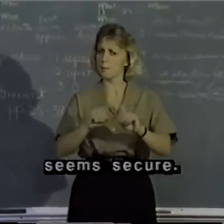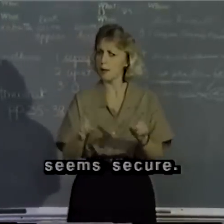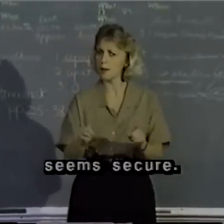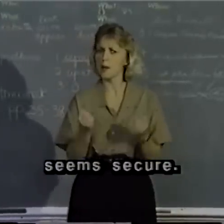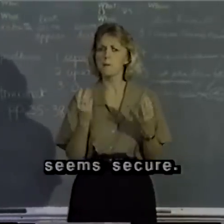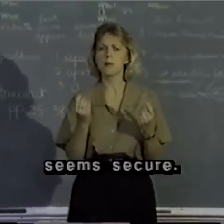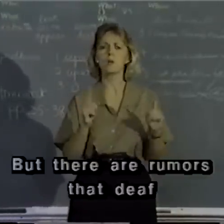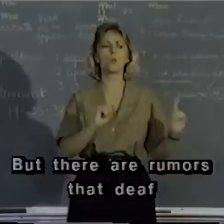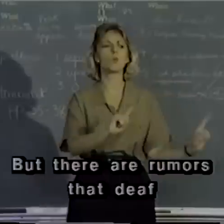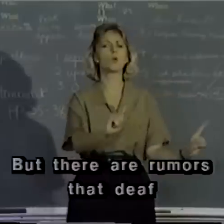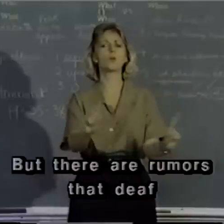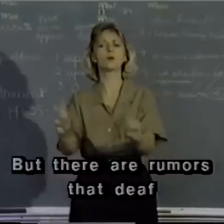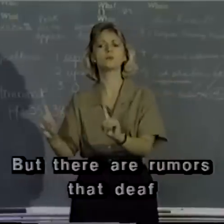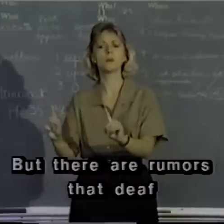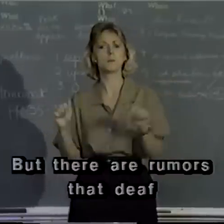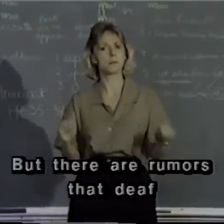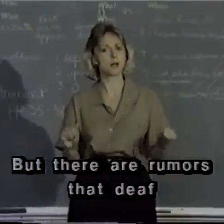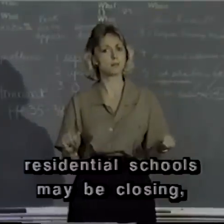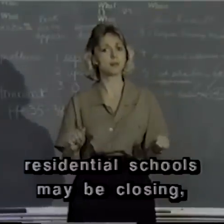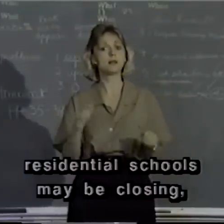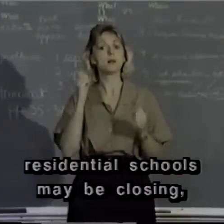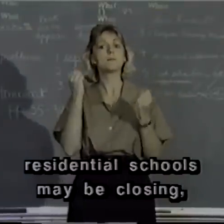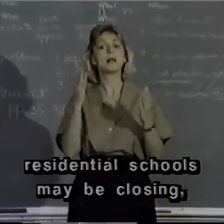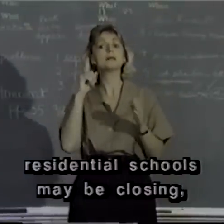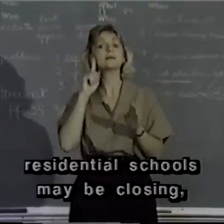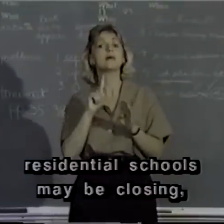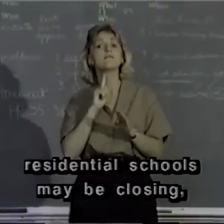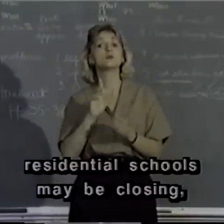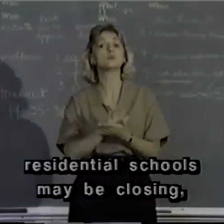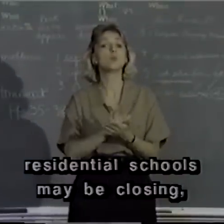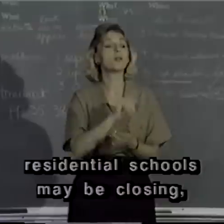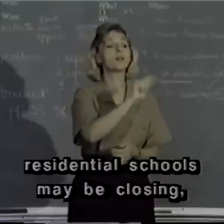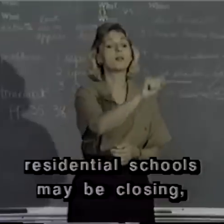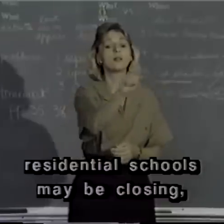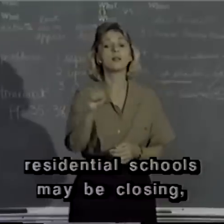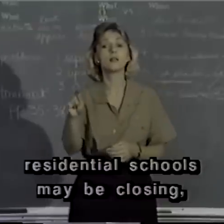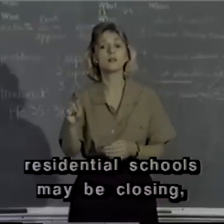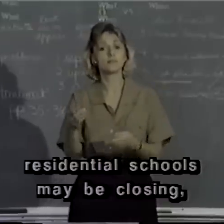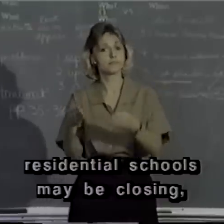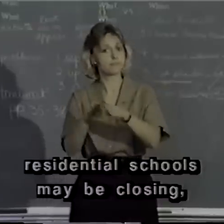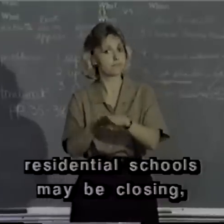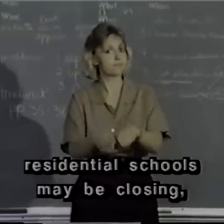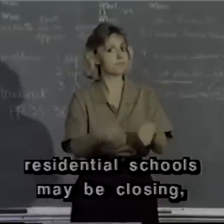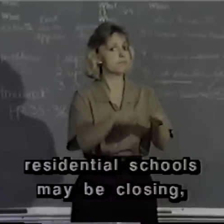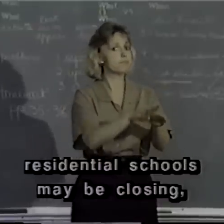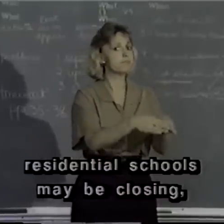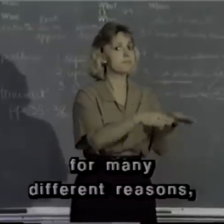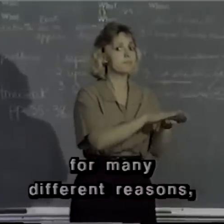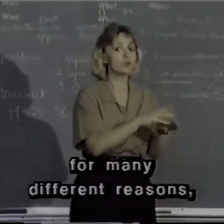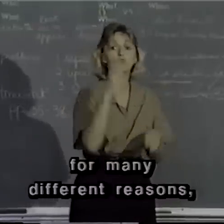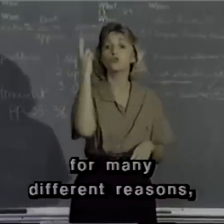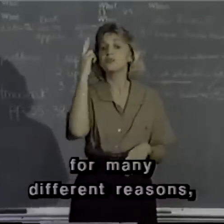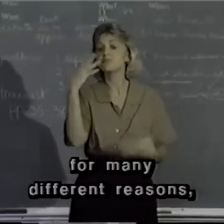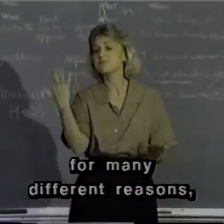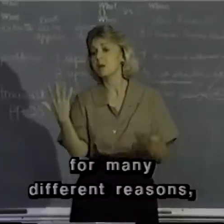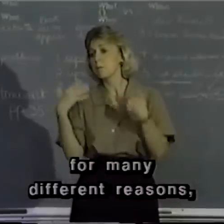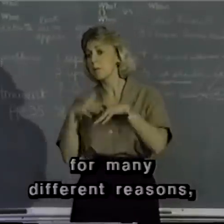But there are rumors that deaf residential schools may be closing for many different reasons, like